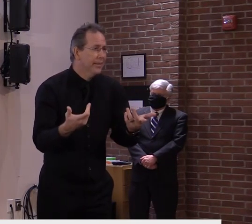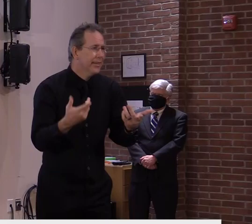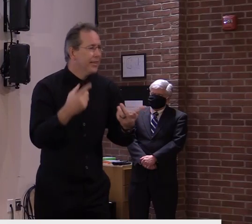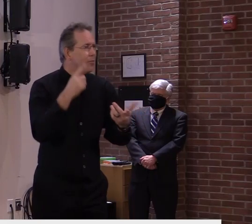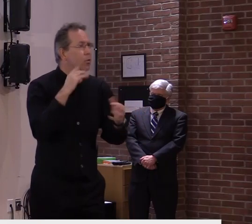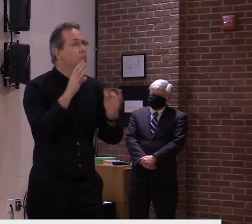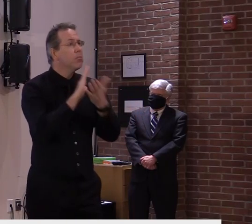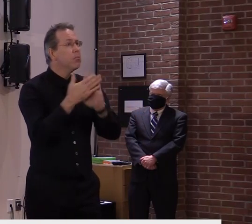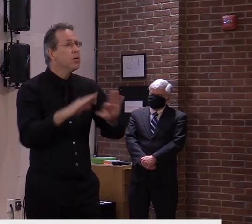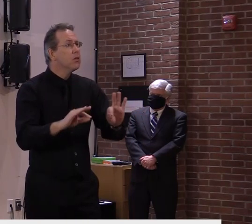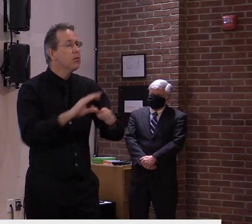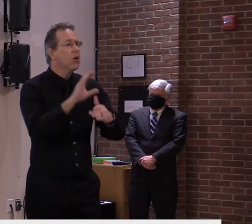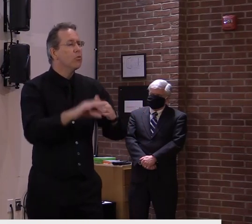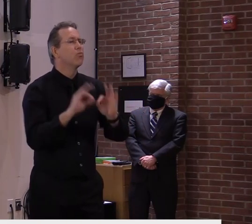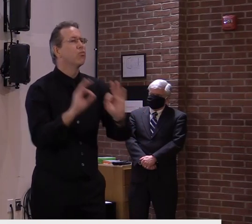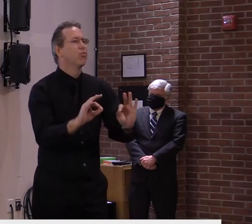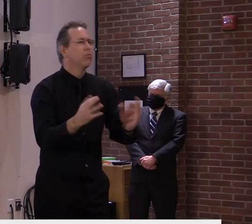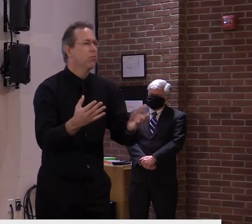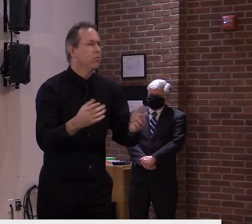Great. Thank you very much.